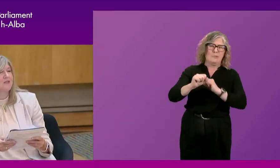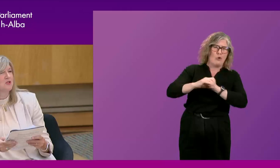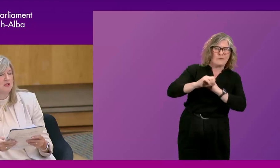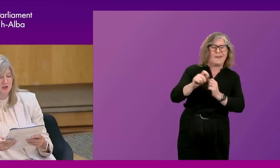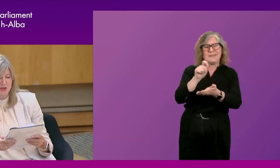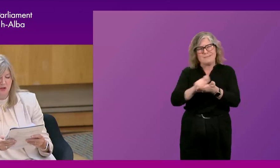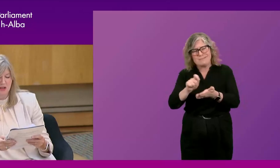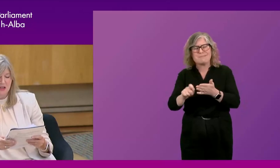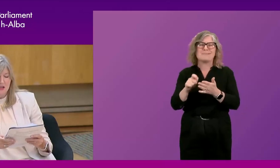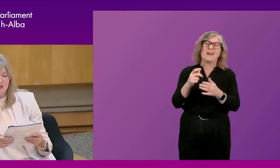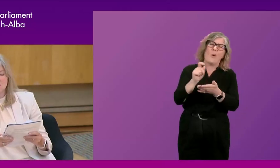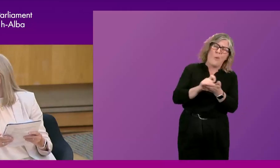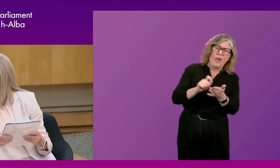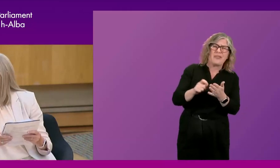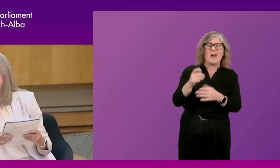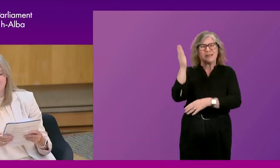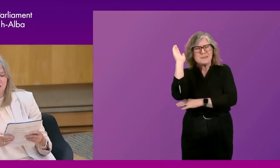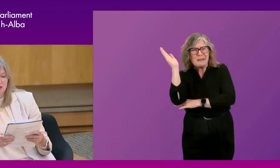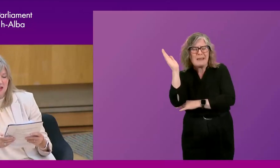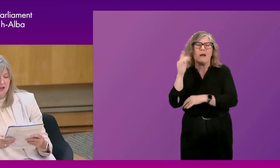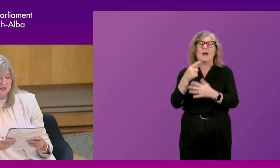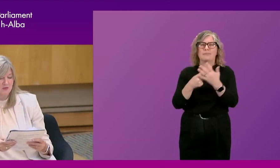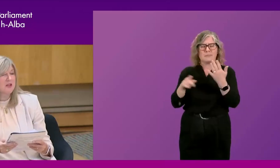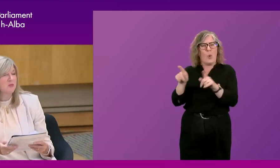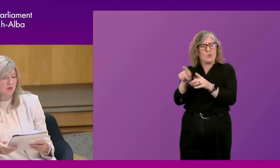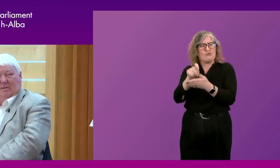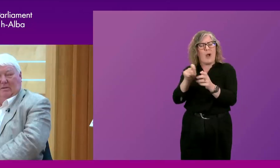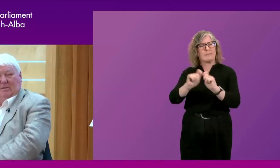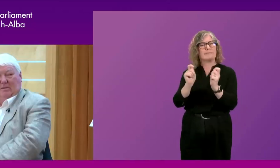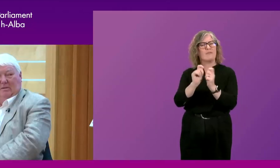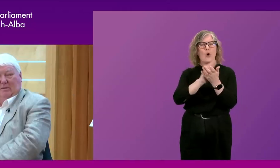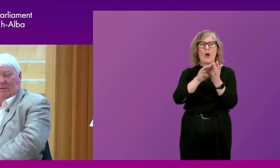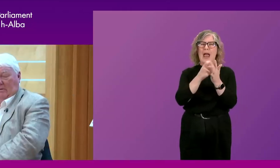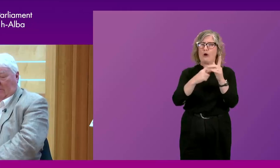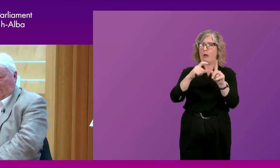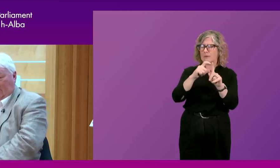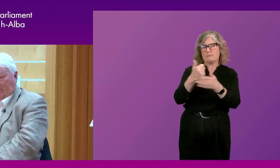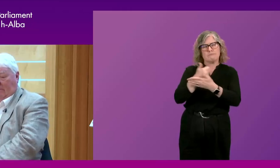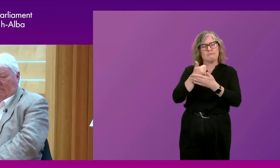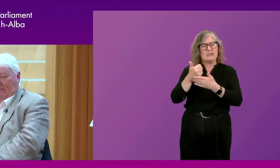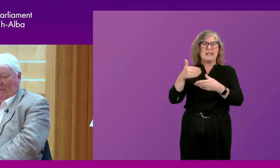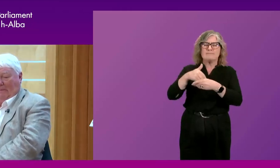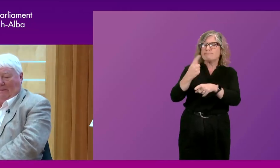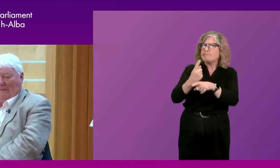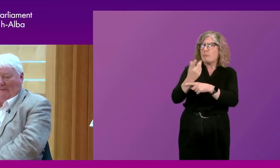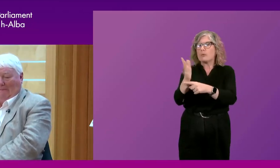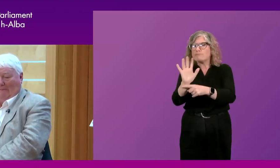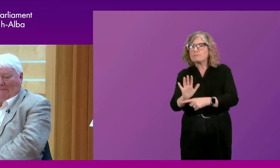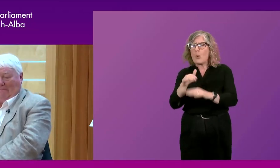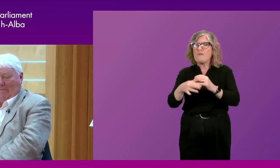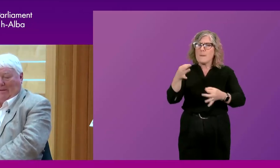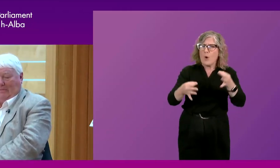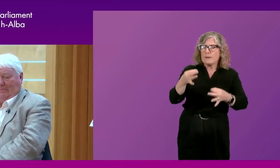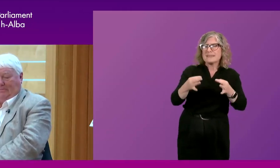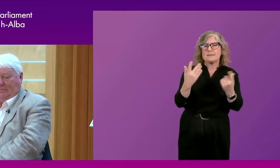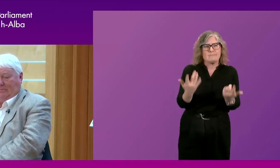and after-dinner speaker. He's a columnist for The Herald and regular broadcaster, mainly on politics and current affairs. And Brian is the